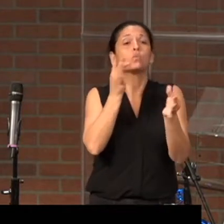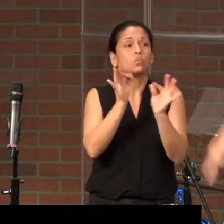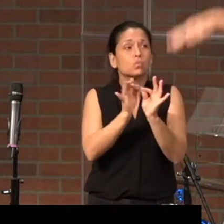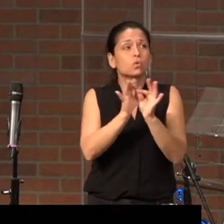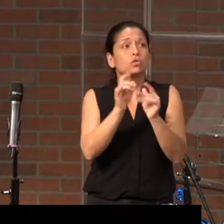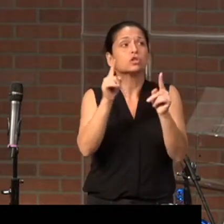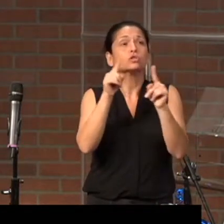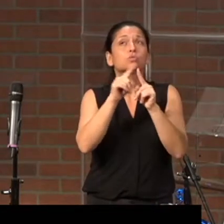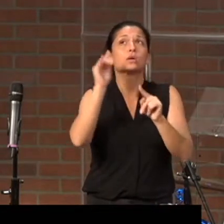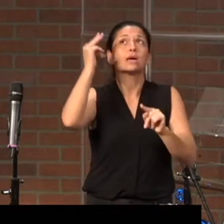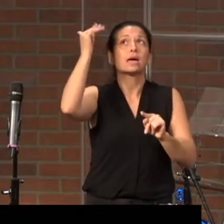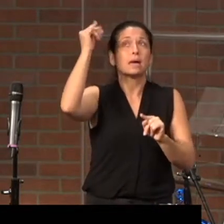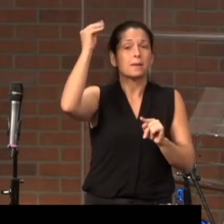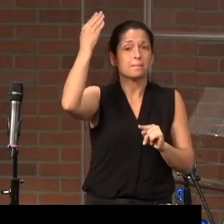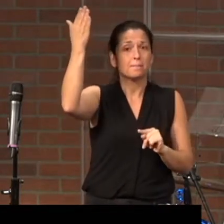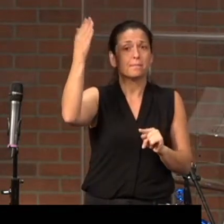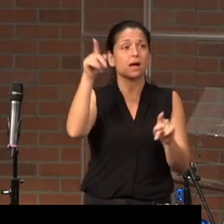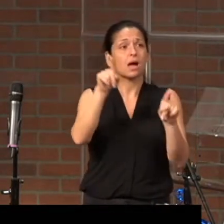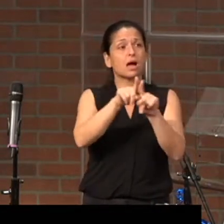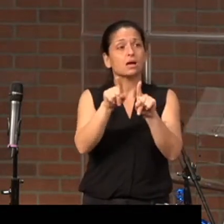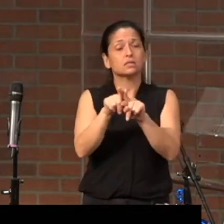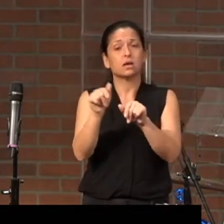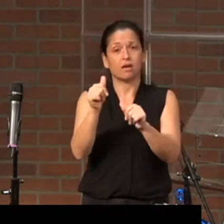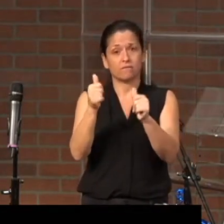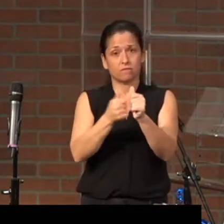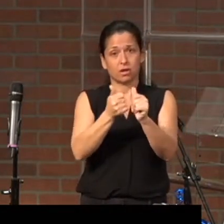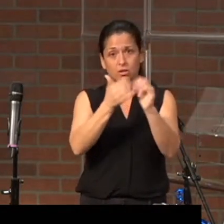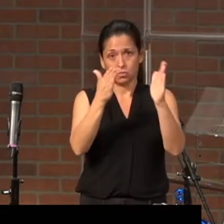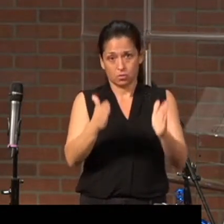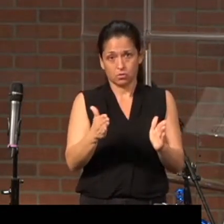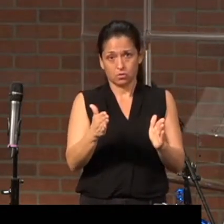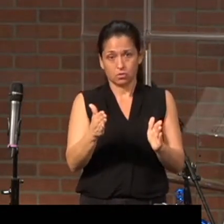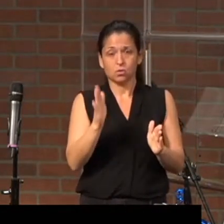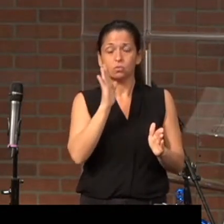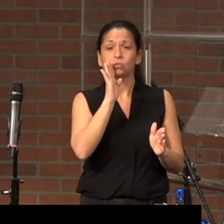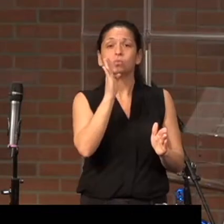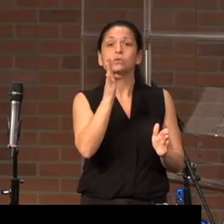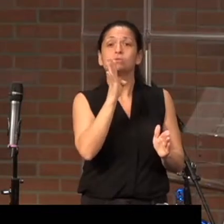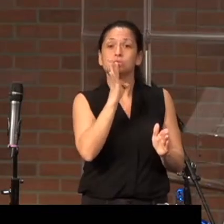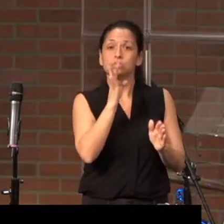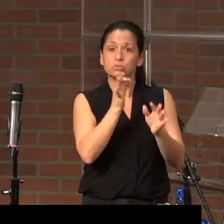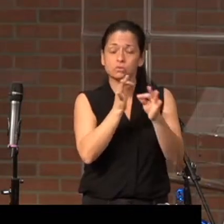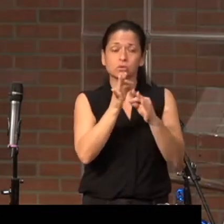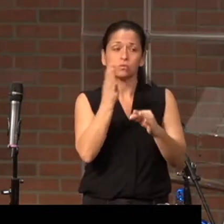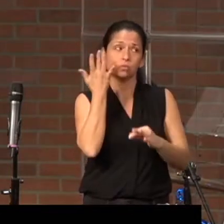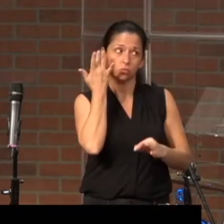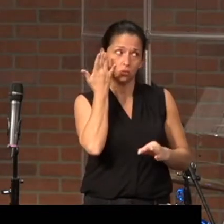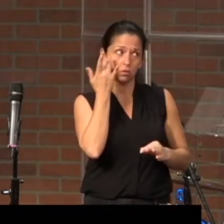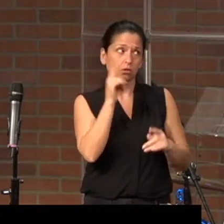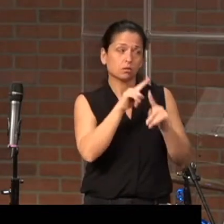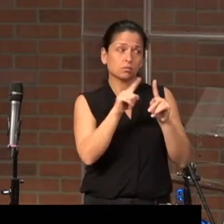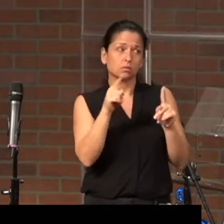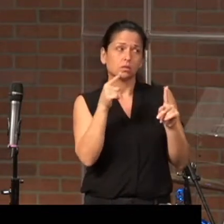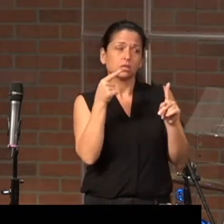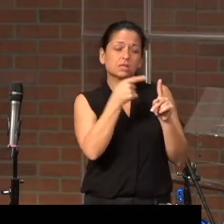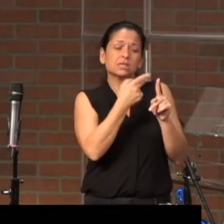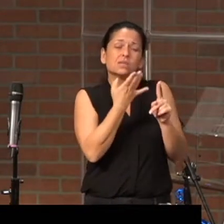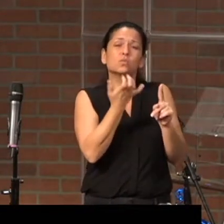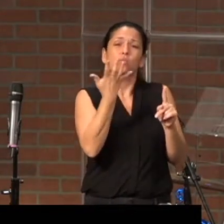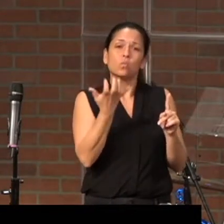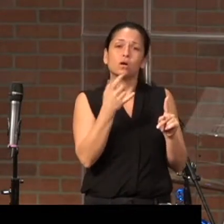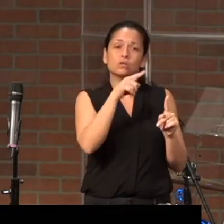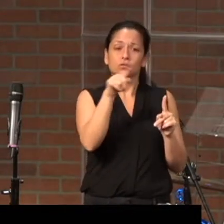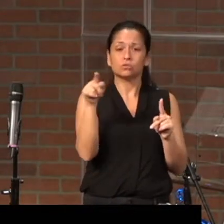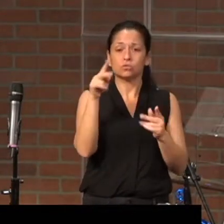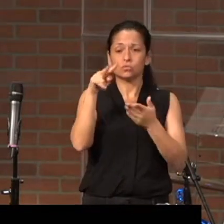to him as an apostle. apostle. We're going to talk about why, but he wants his readers to understand that they have